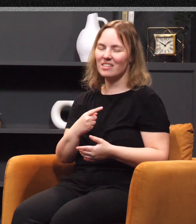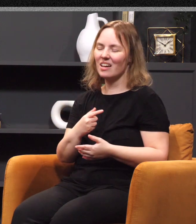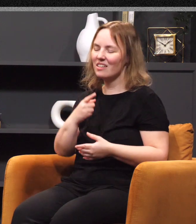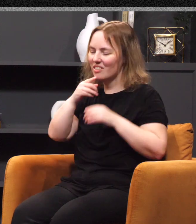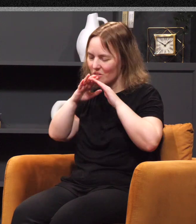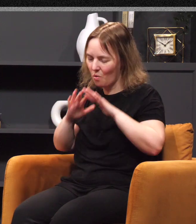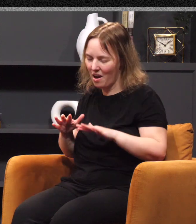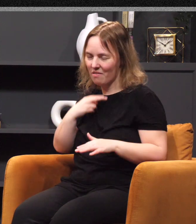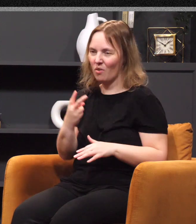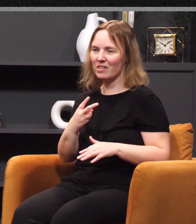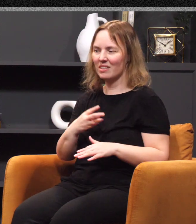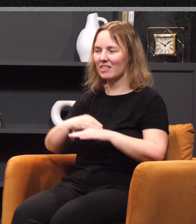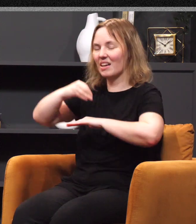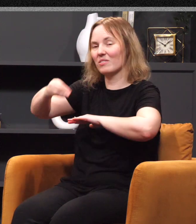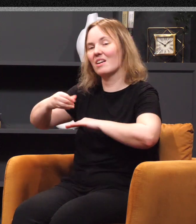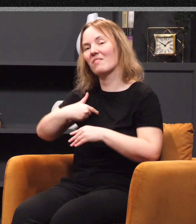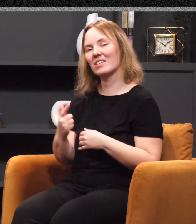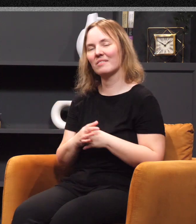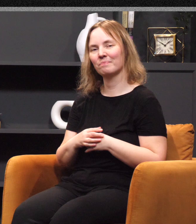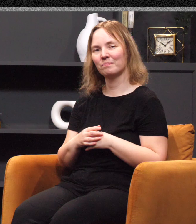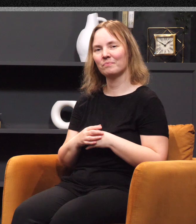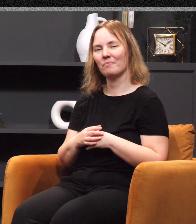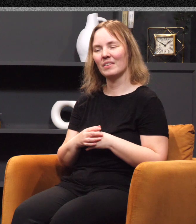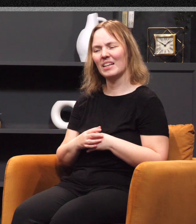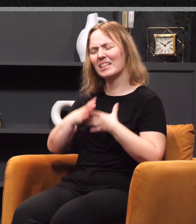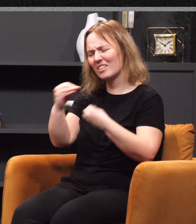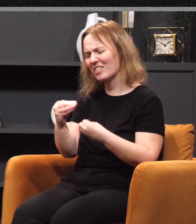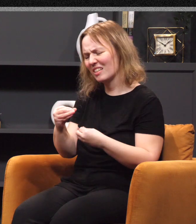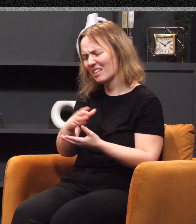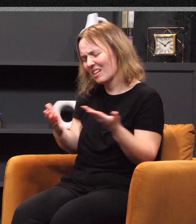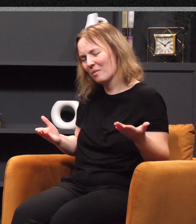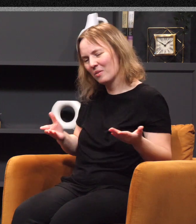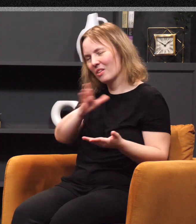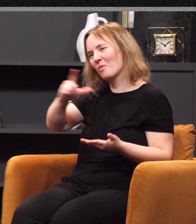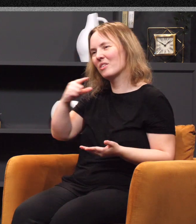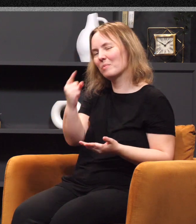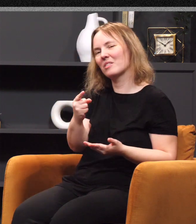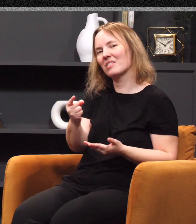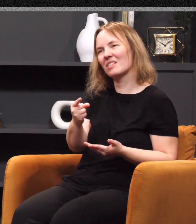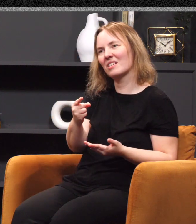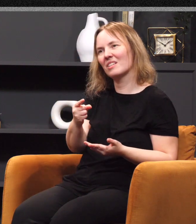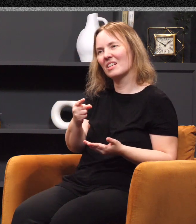is outside of ourselves. And the interesting thing when the Lord speaks to us, often he speaks to us just about those little things.